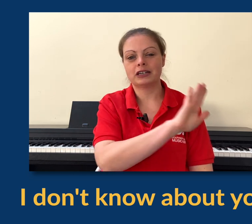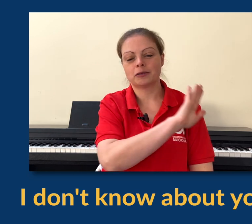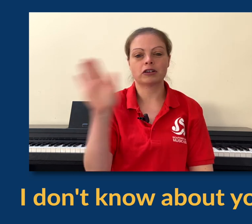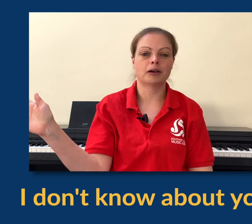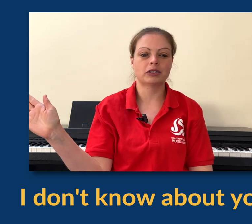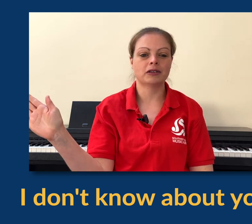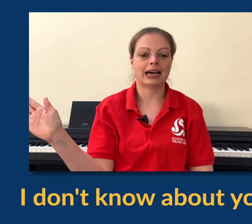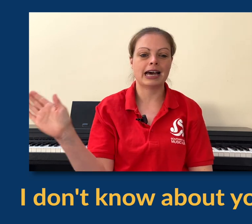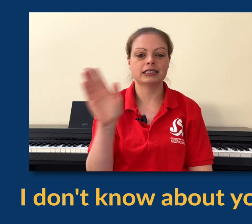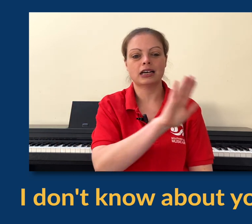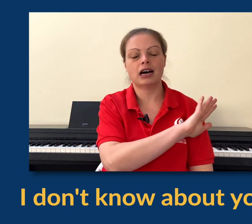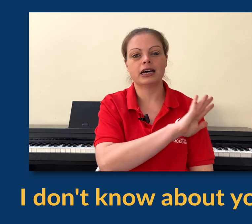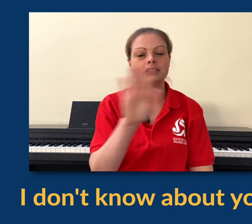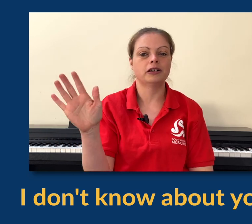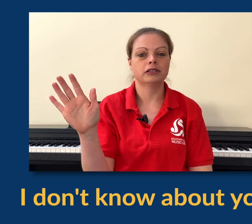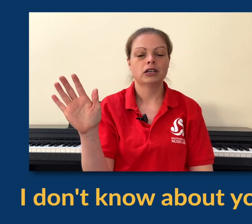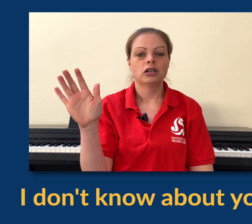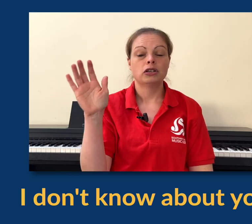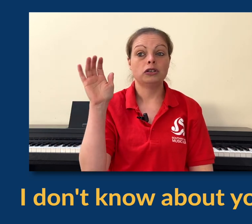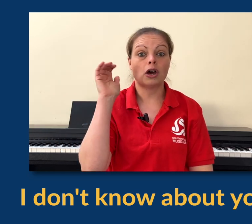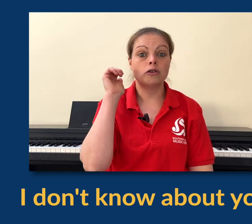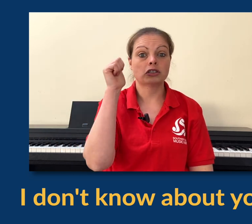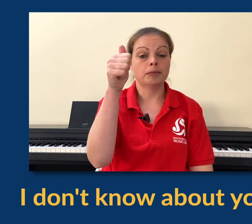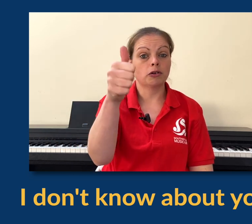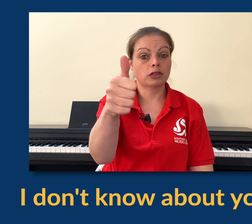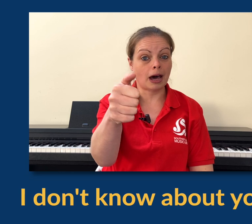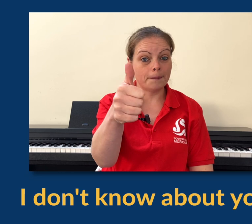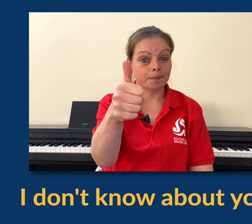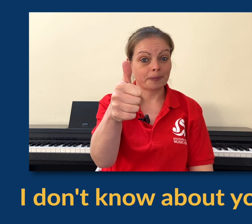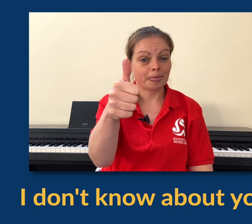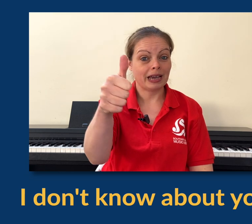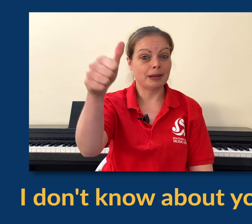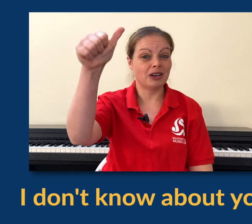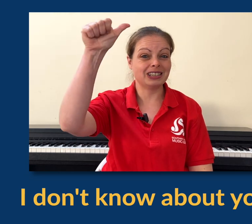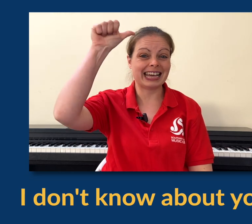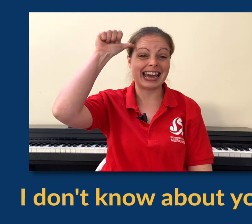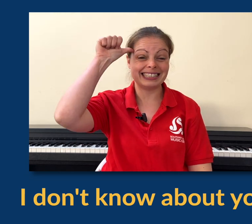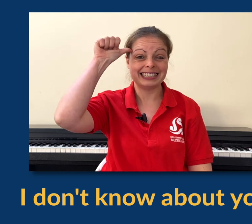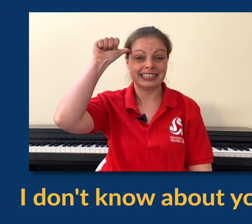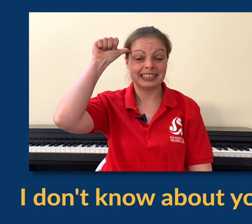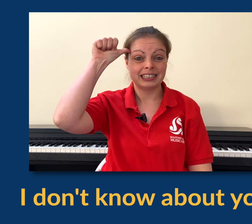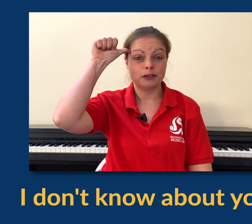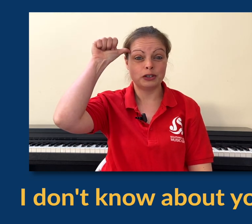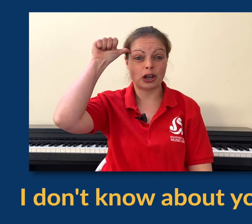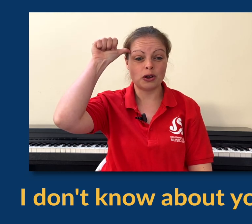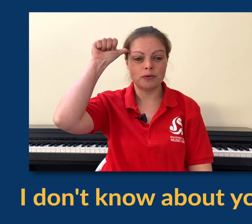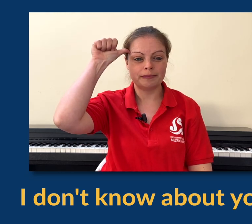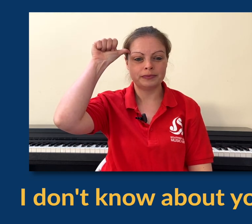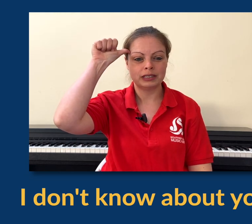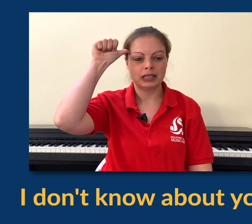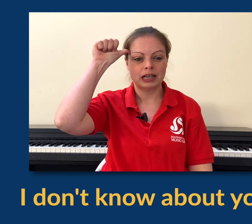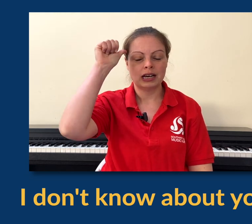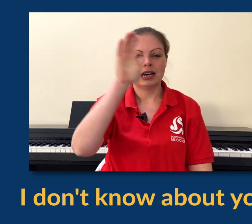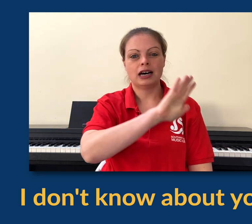flash it across our body with our hand. I don't know. Show me your thumb and then put it on your head for no.